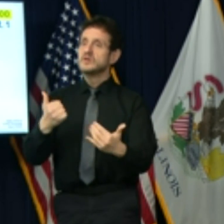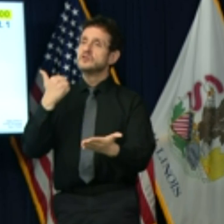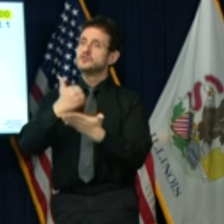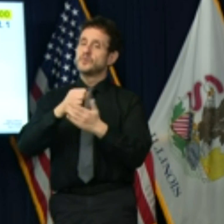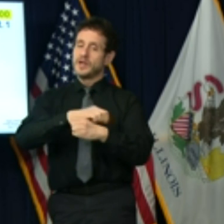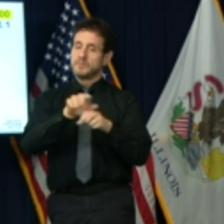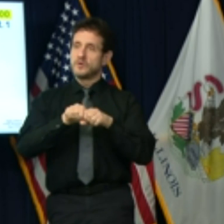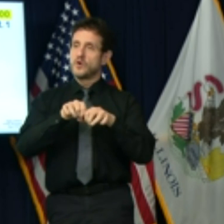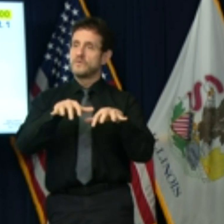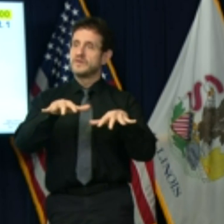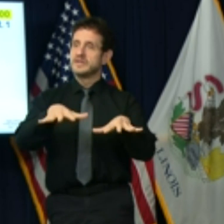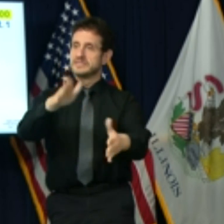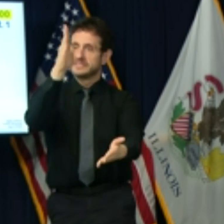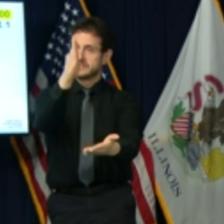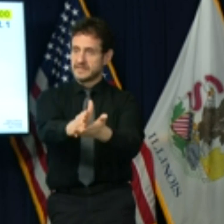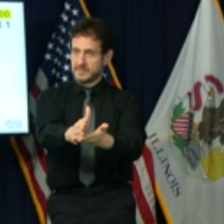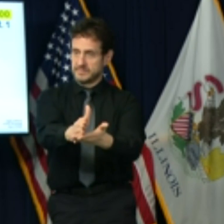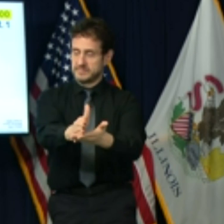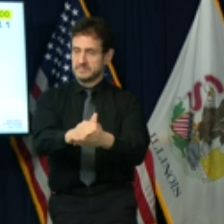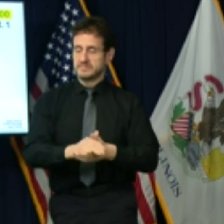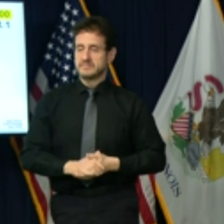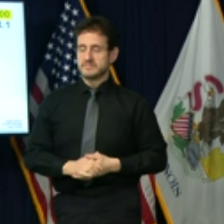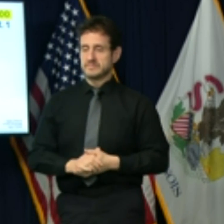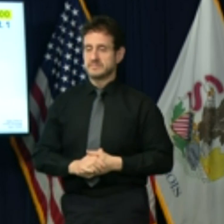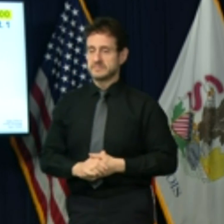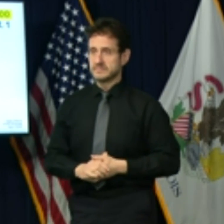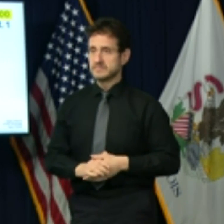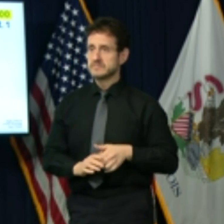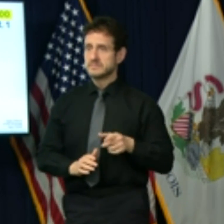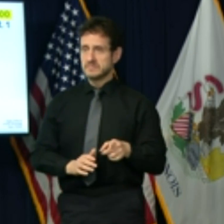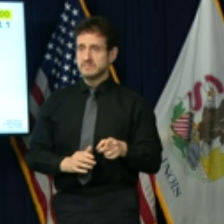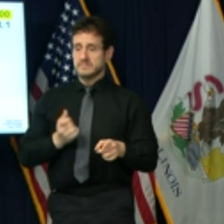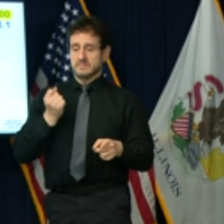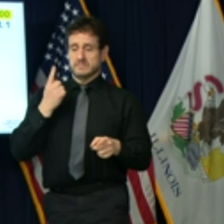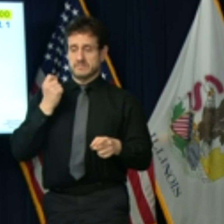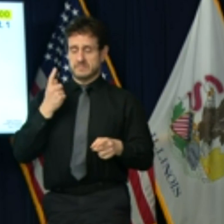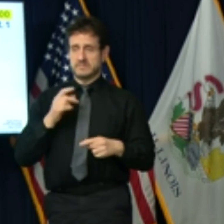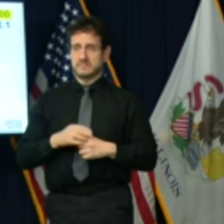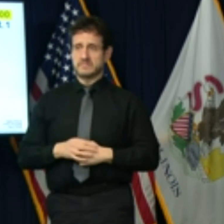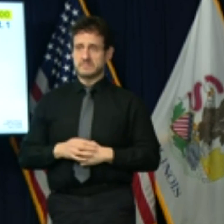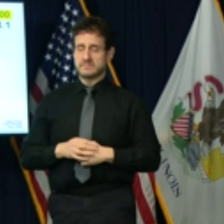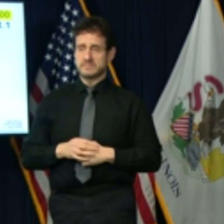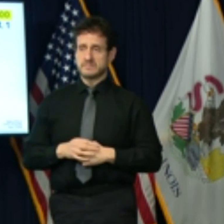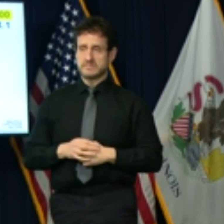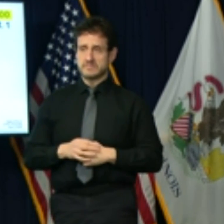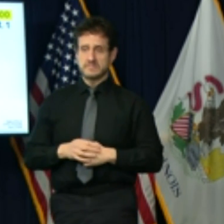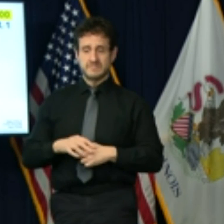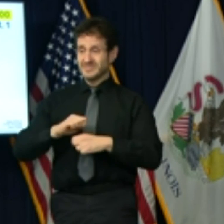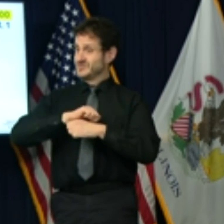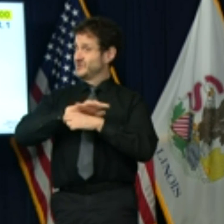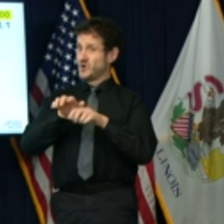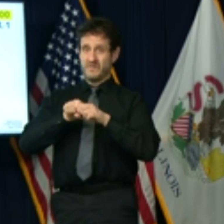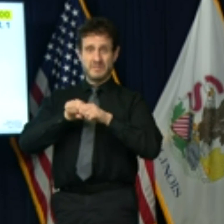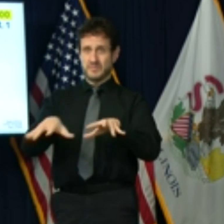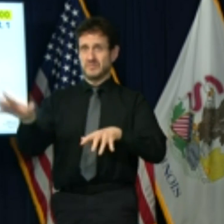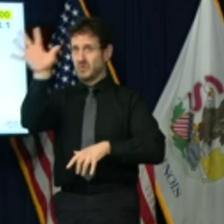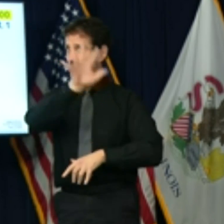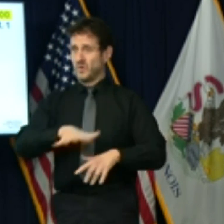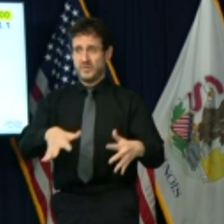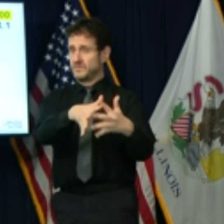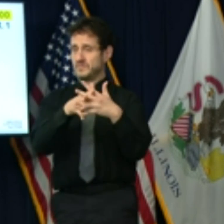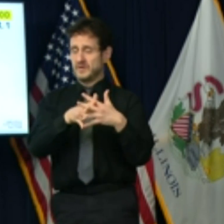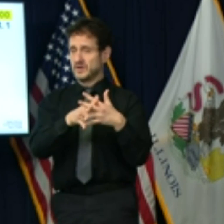In other words, this new wave of the virus brought on by the national COVID storm cannot be addressed